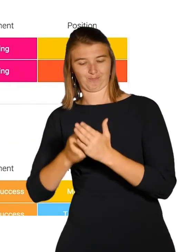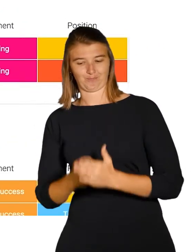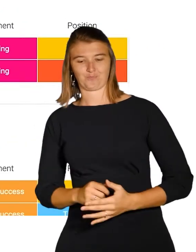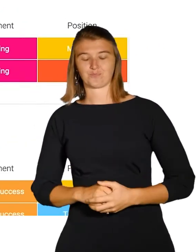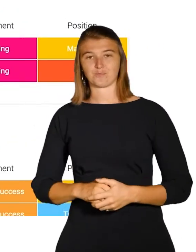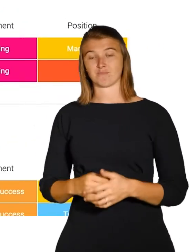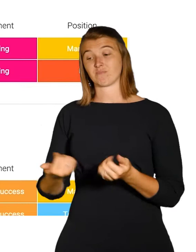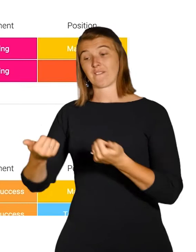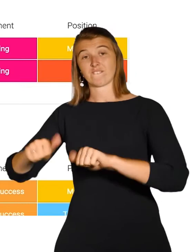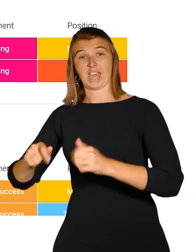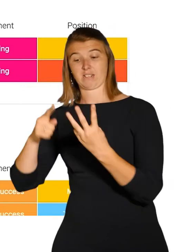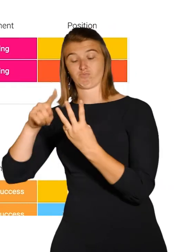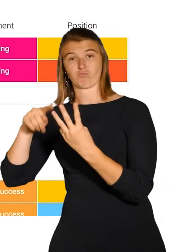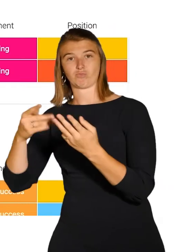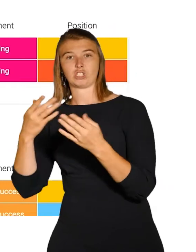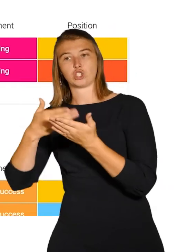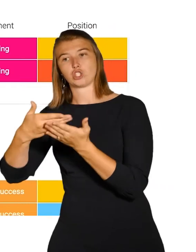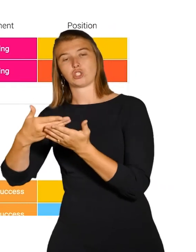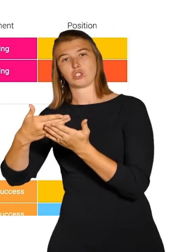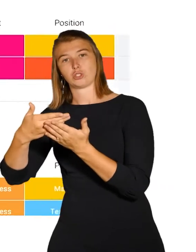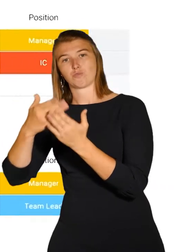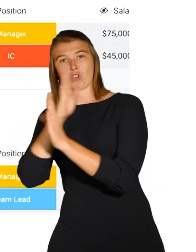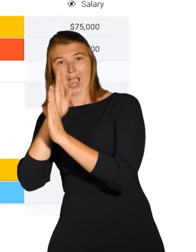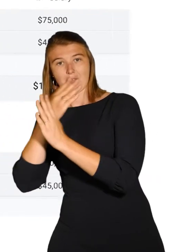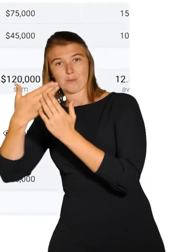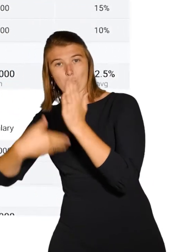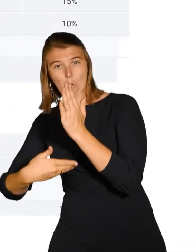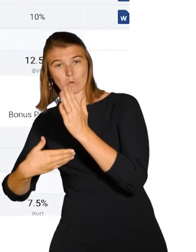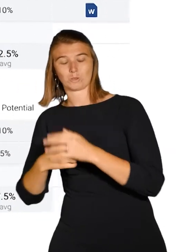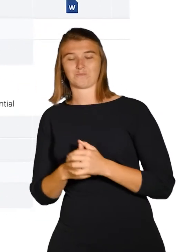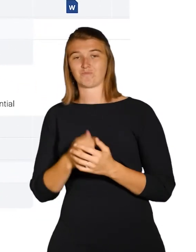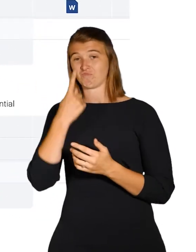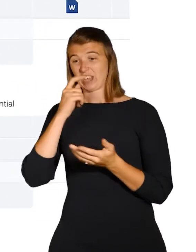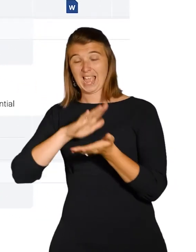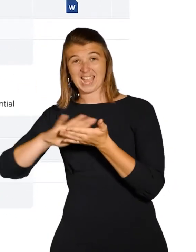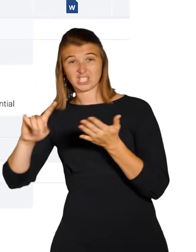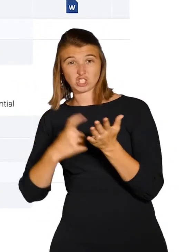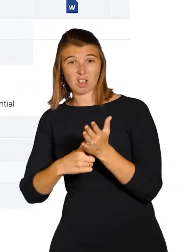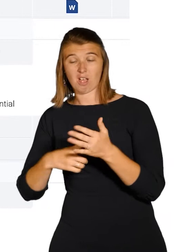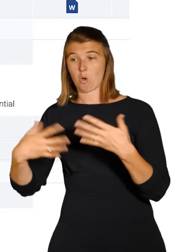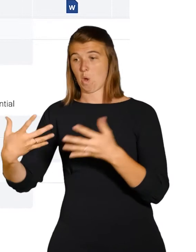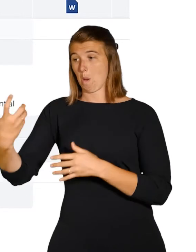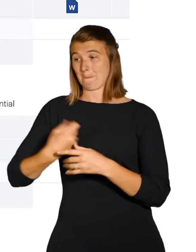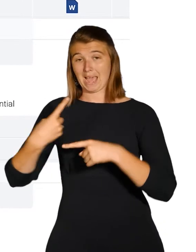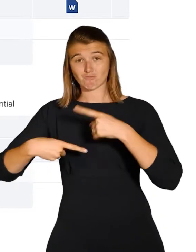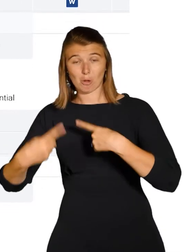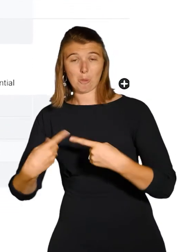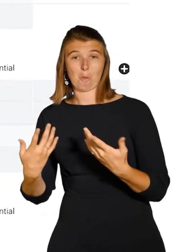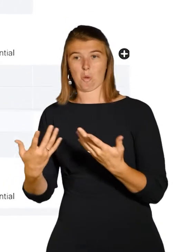From HR to payroll to that screenplay you're not quite ready to reveal, private boards are great for housing anything you want to keep,